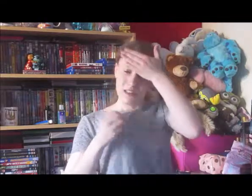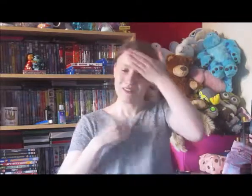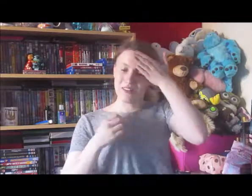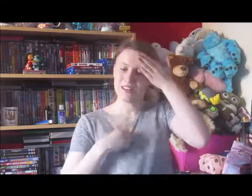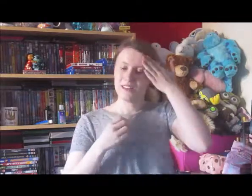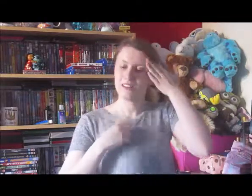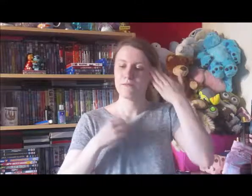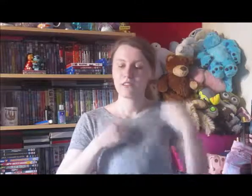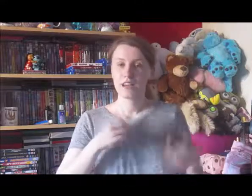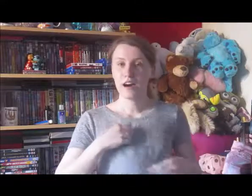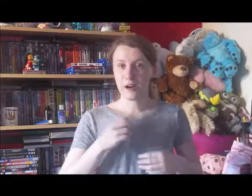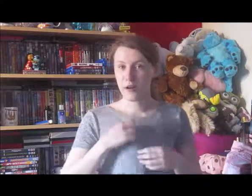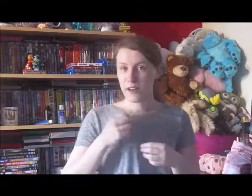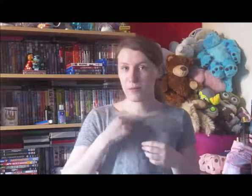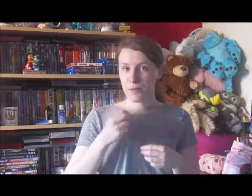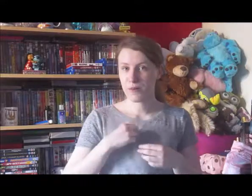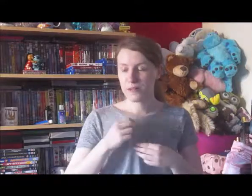so that was really good. I cried at one point.